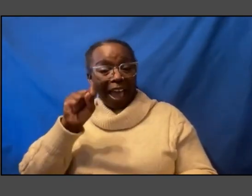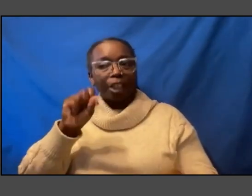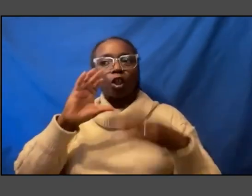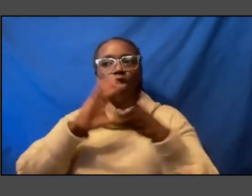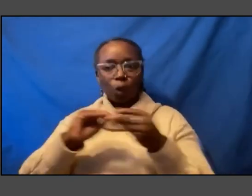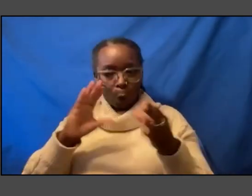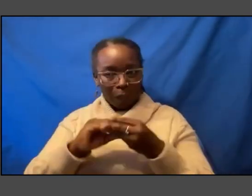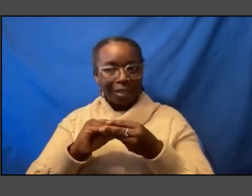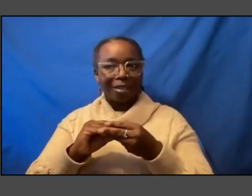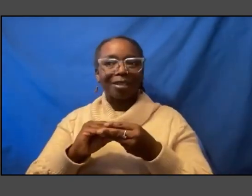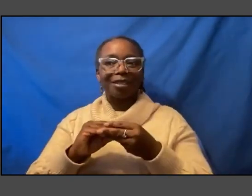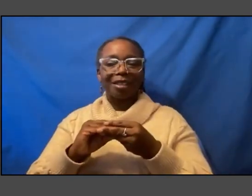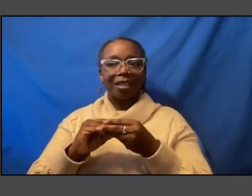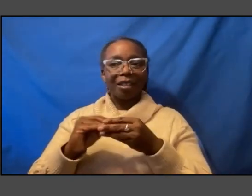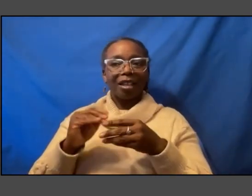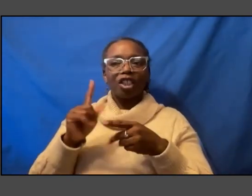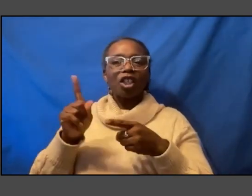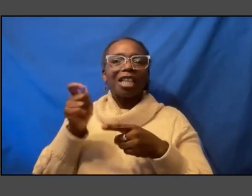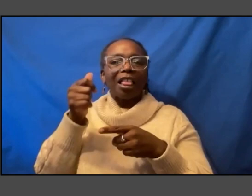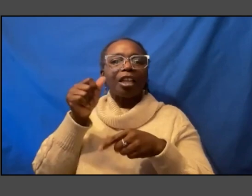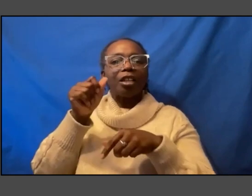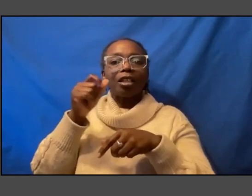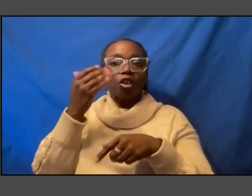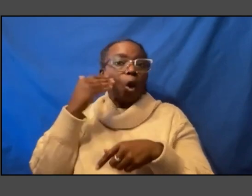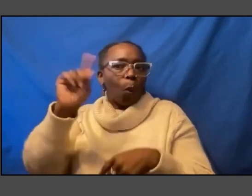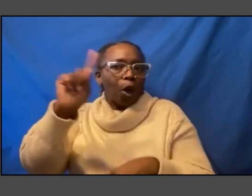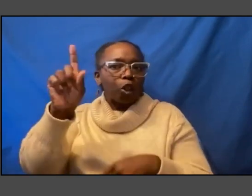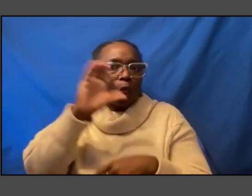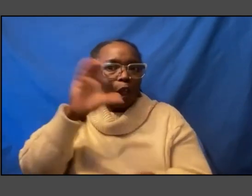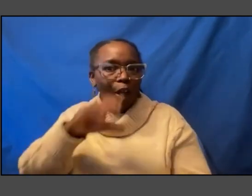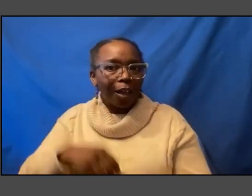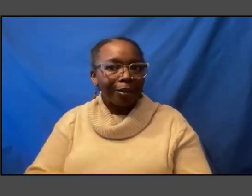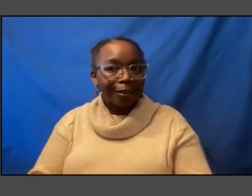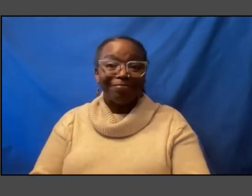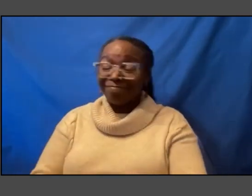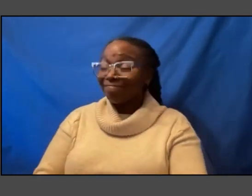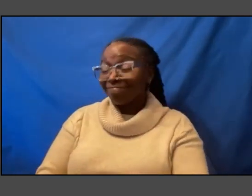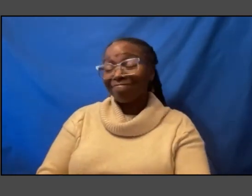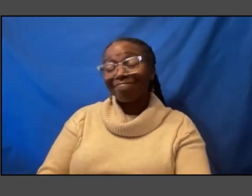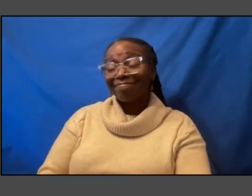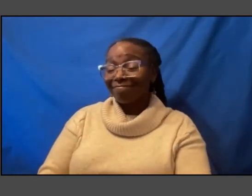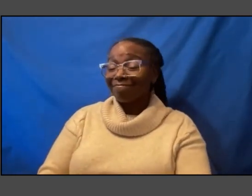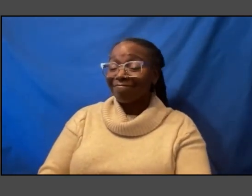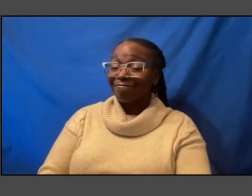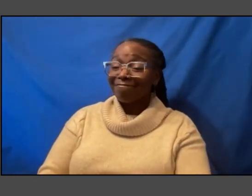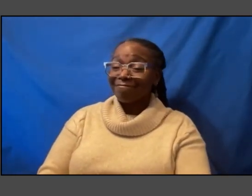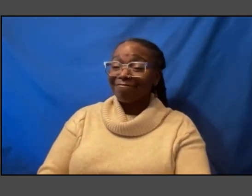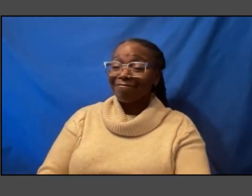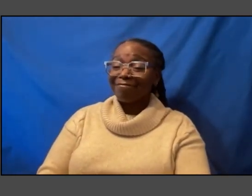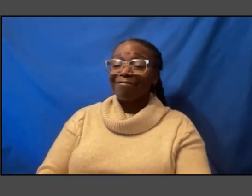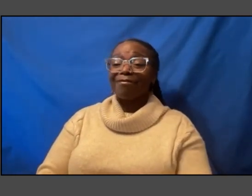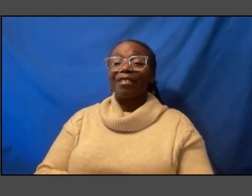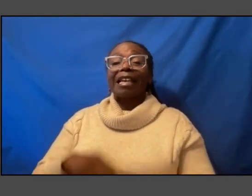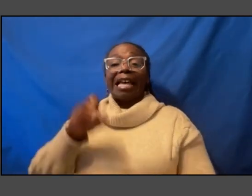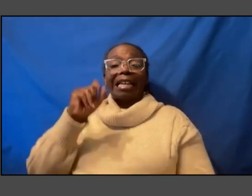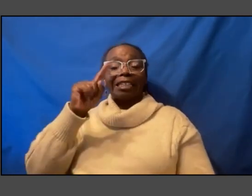do a little work to look mm-hmm mm-hmm well so here we're talking about keeping objects and you recently